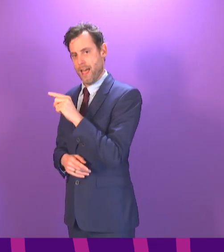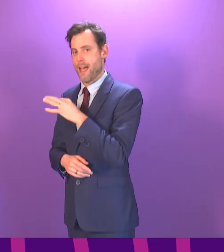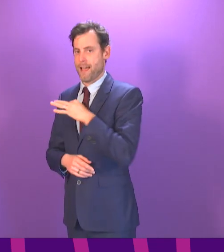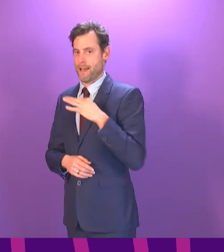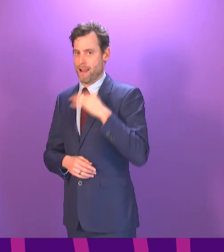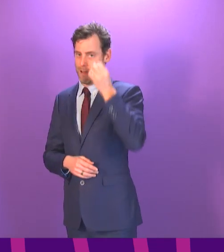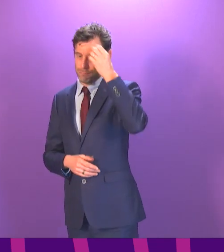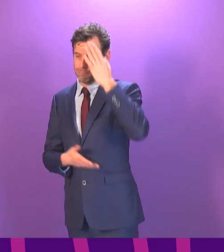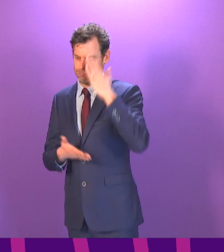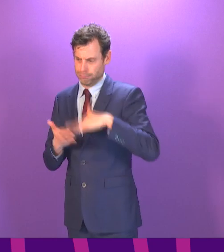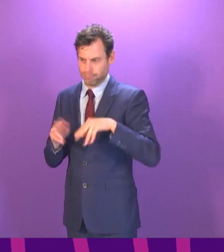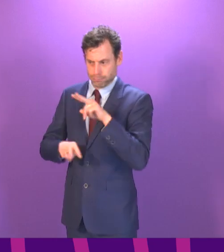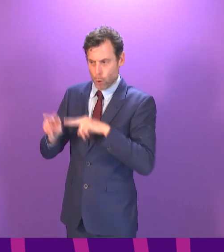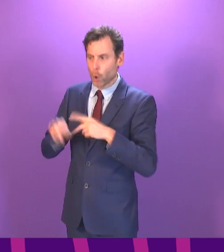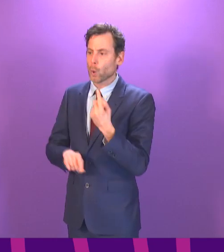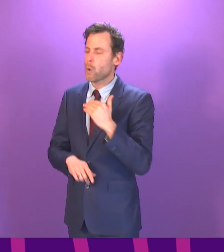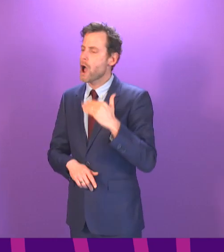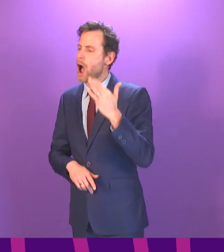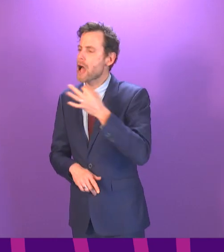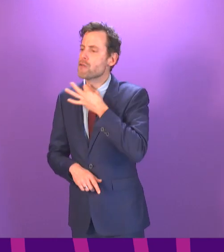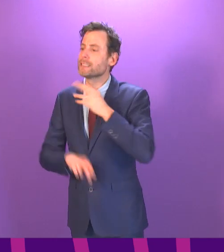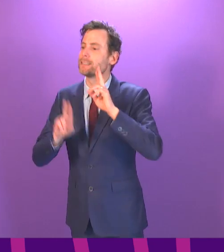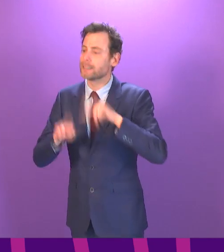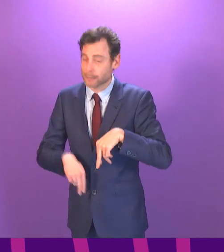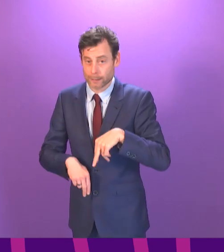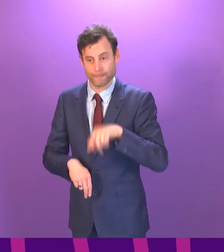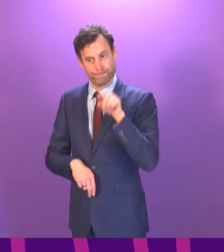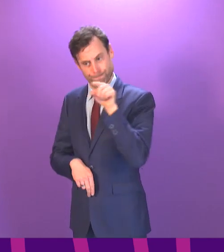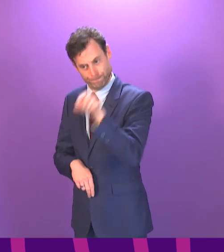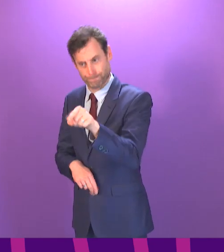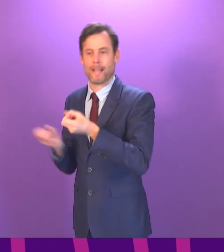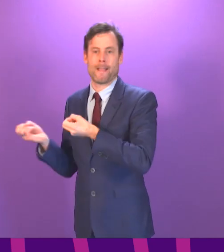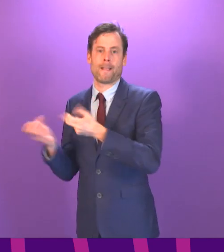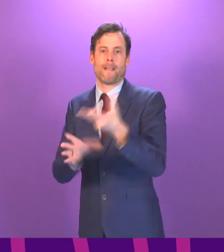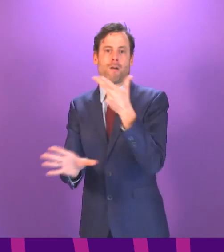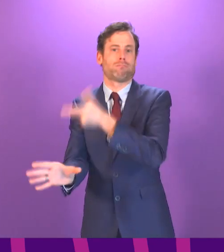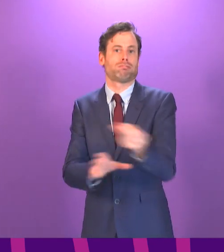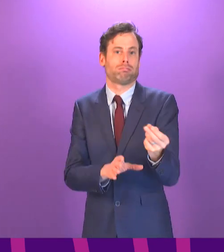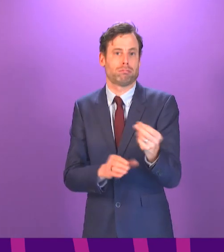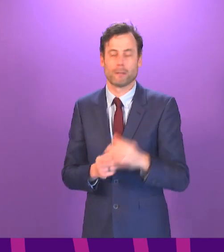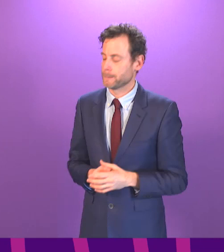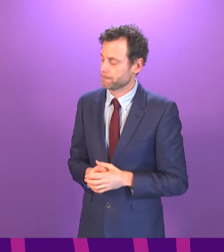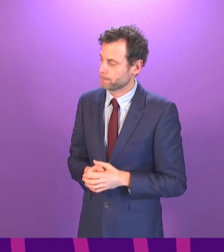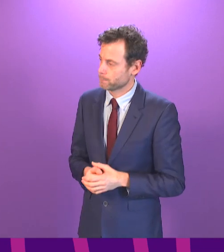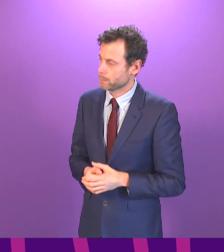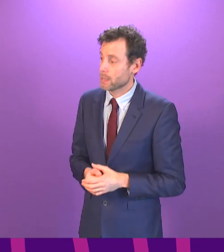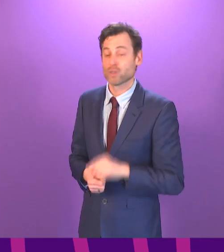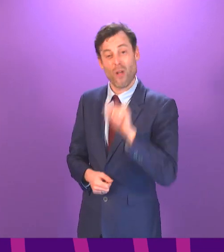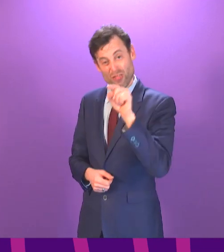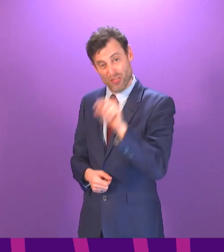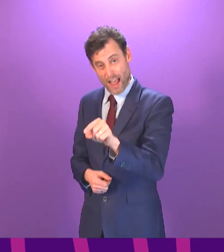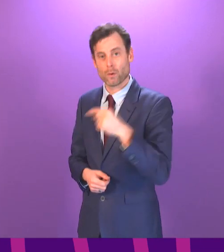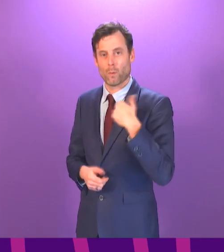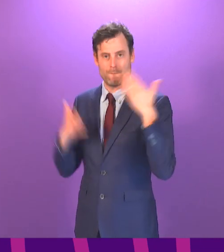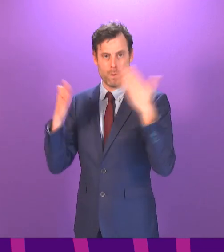the order of people in clinical need and at greatest risk of becoming seriously ill and dying. That is the